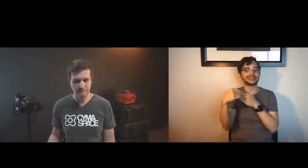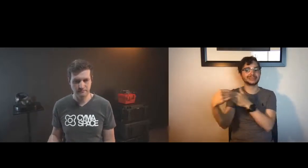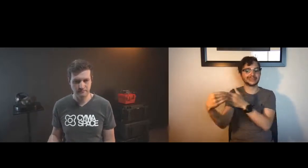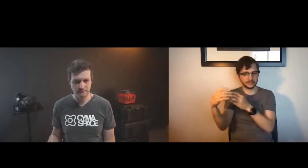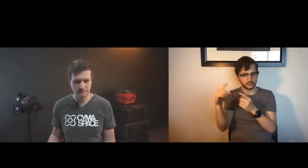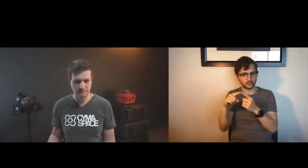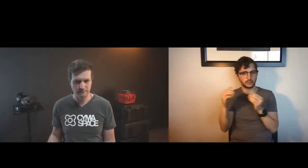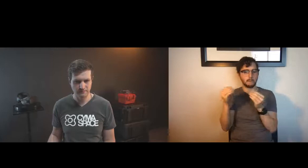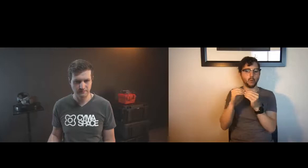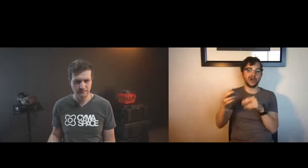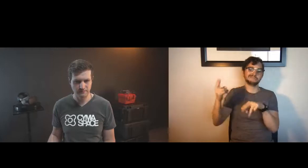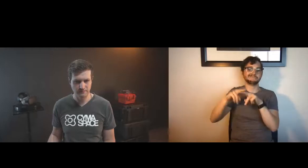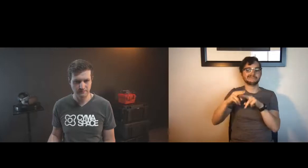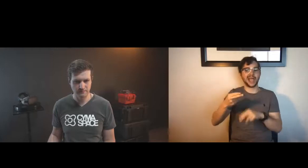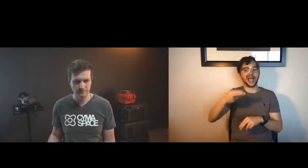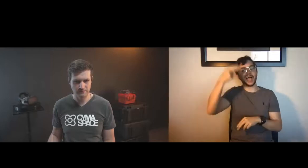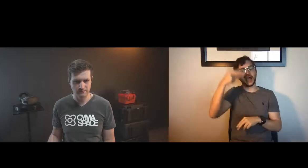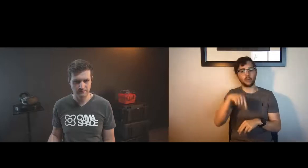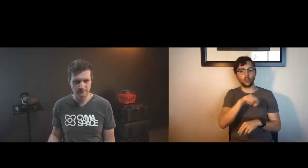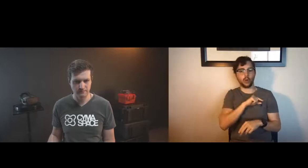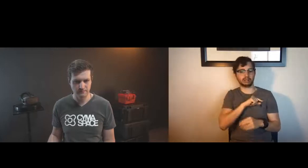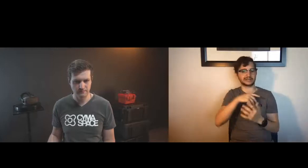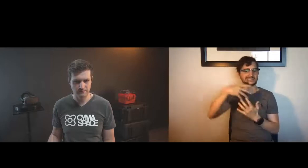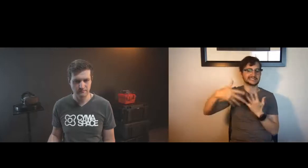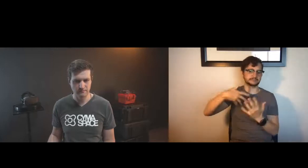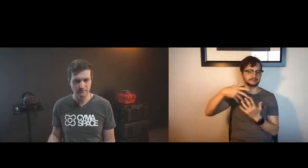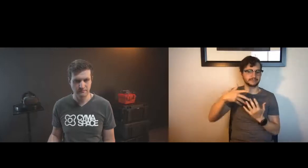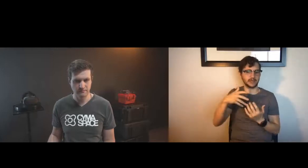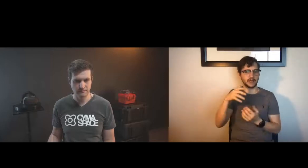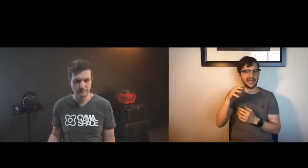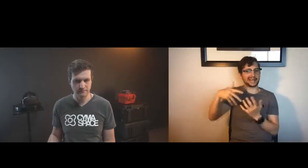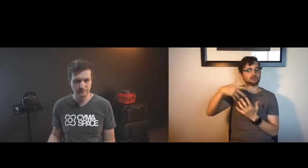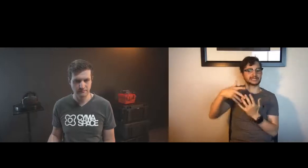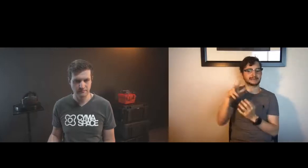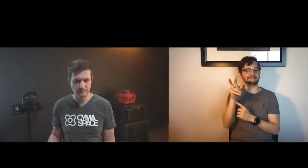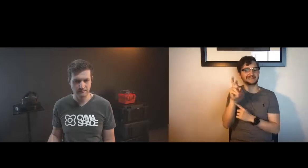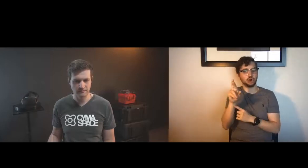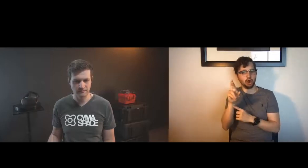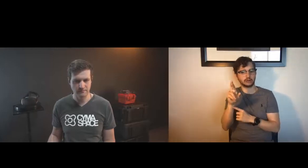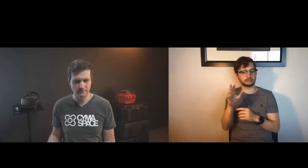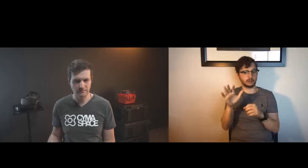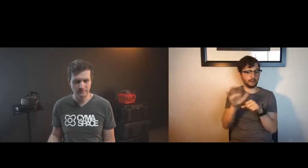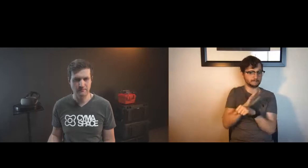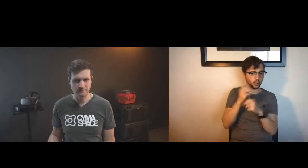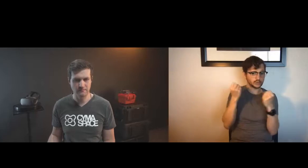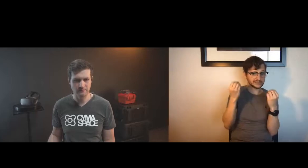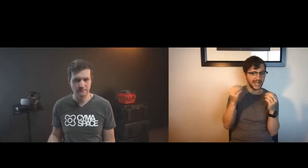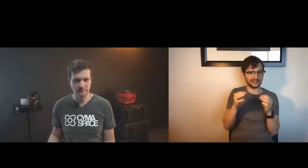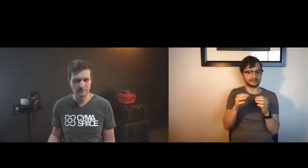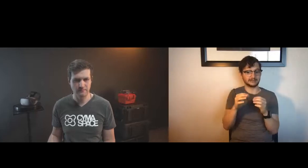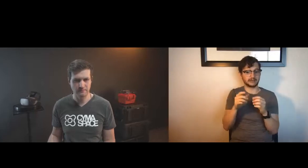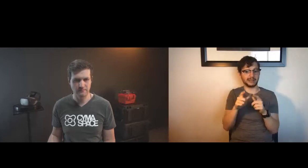think will lead to more higher quality socialization in virtual reality